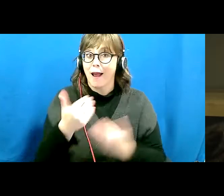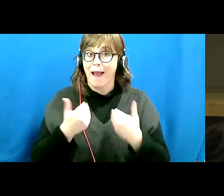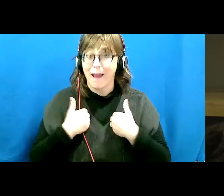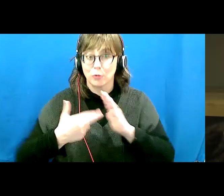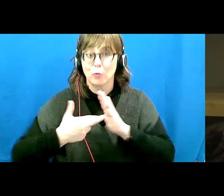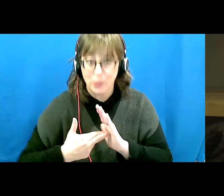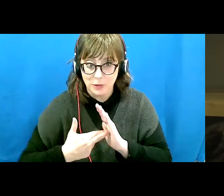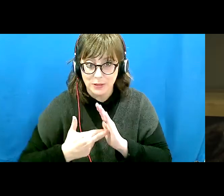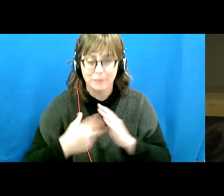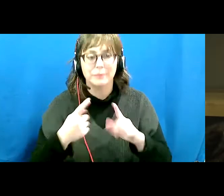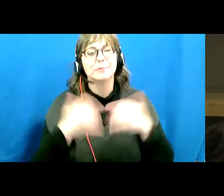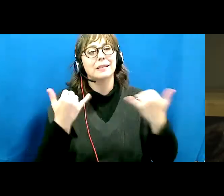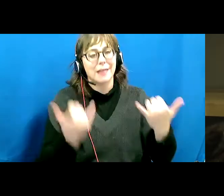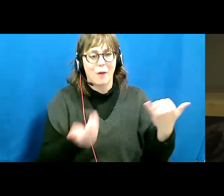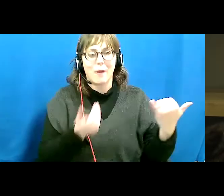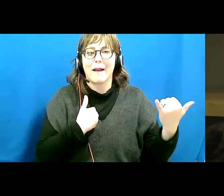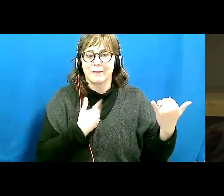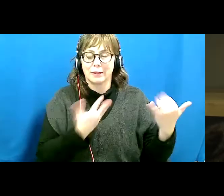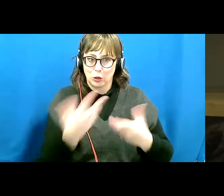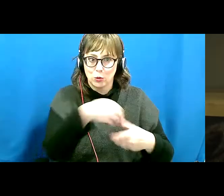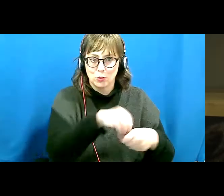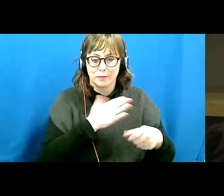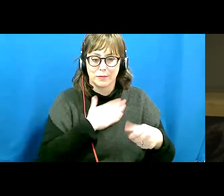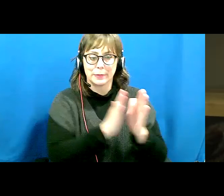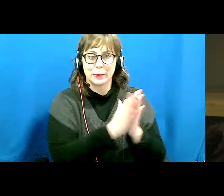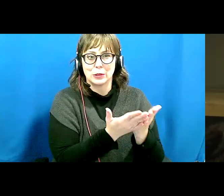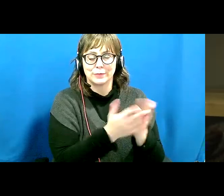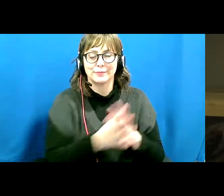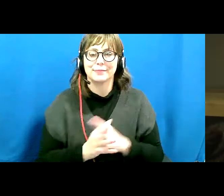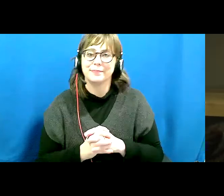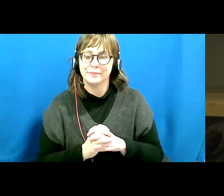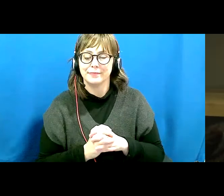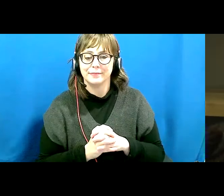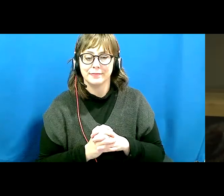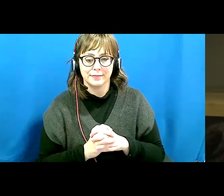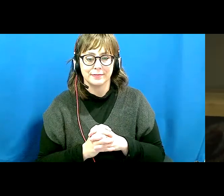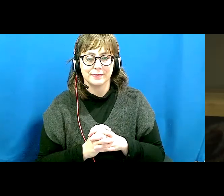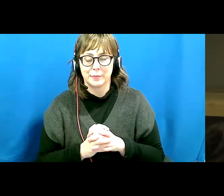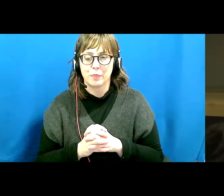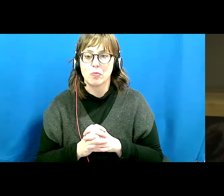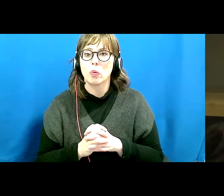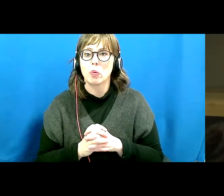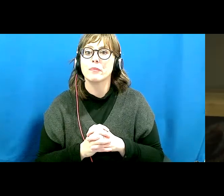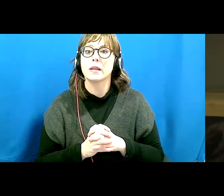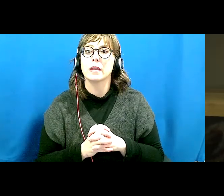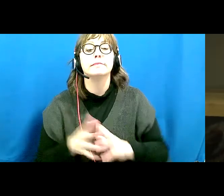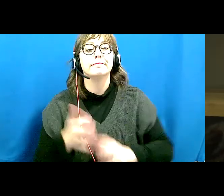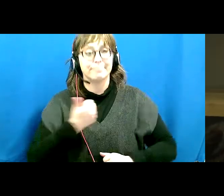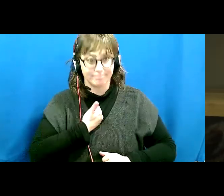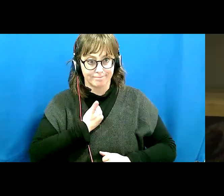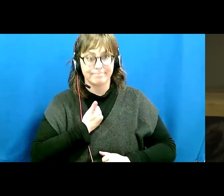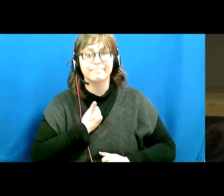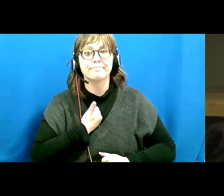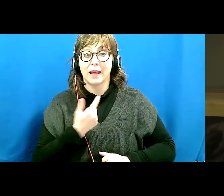that they are included here. So I myself also have a